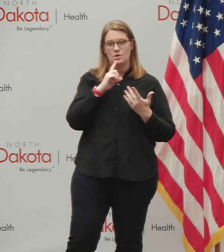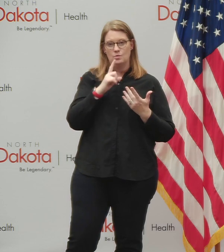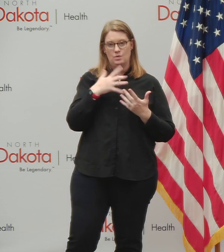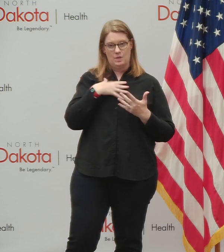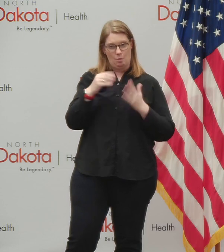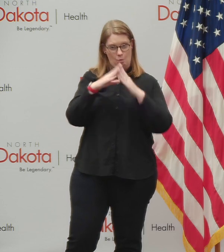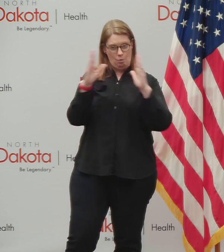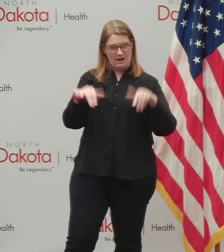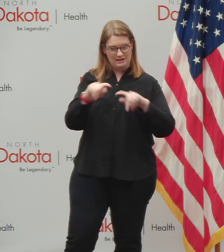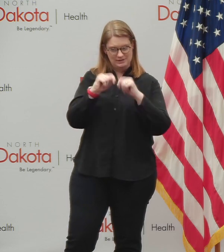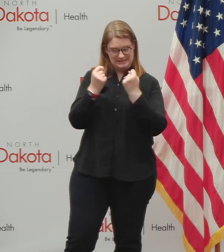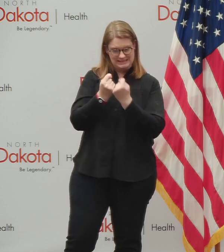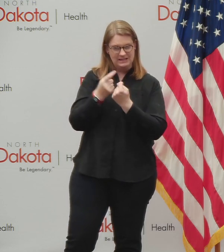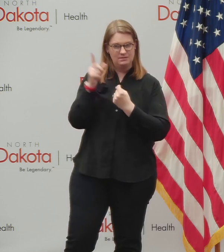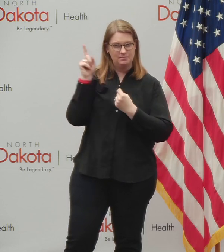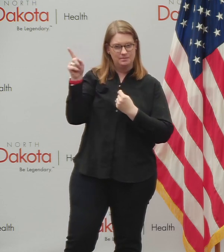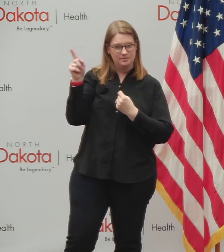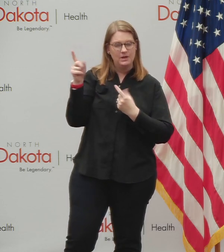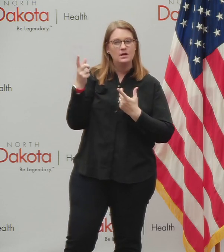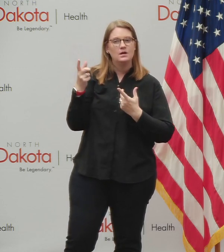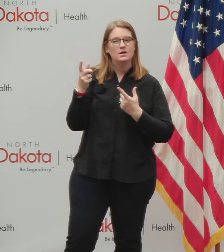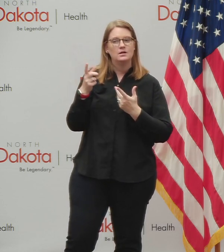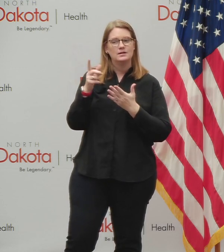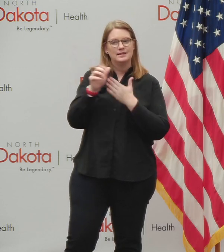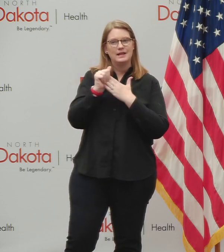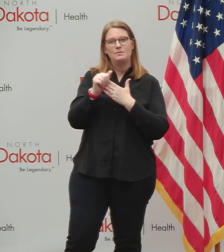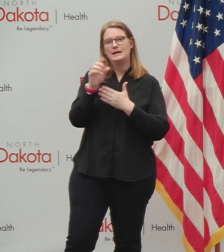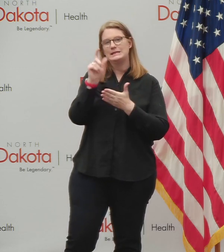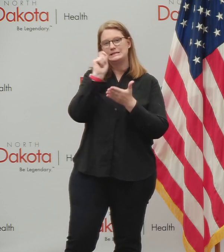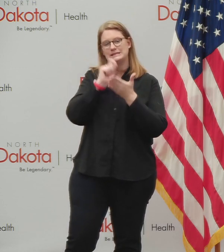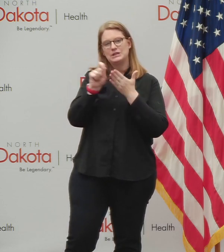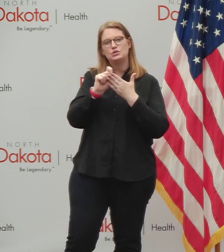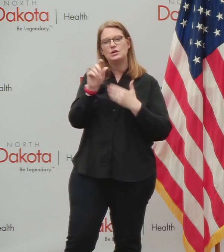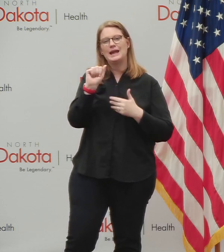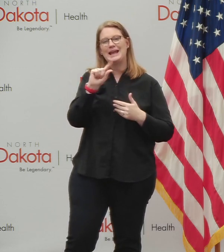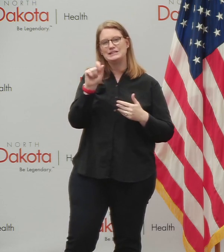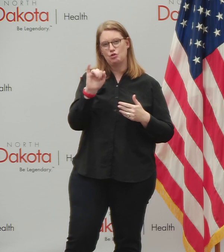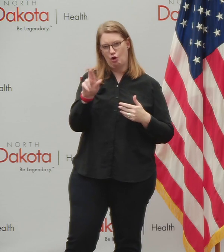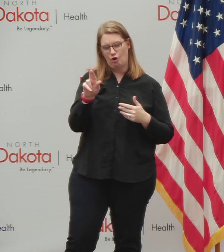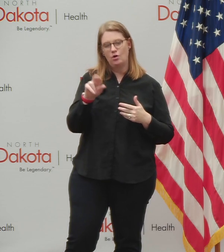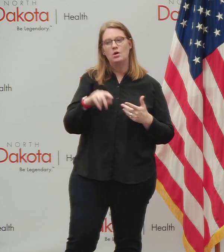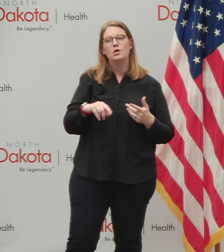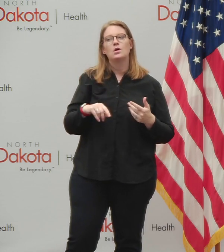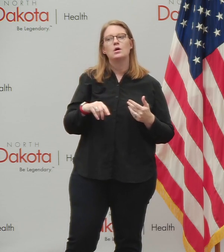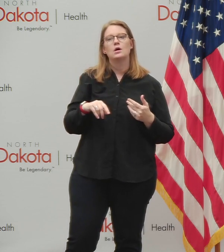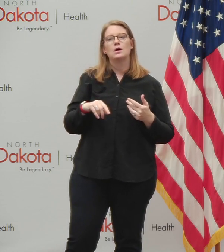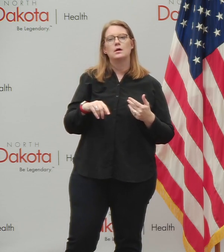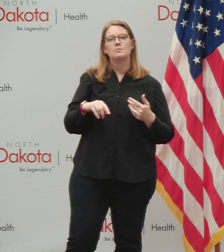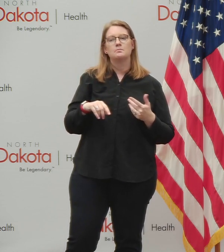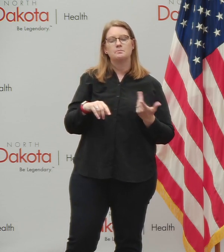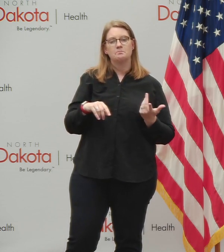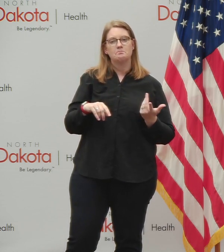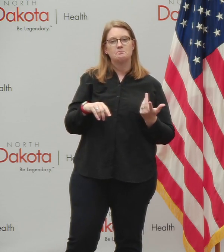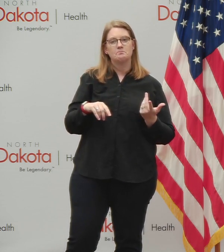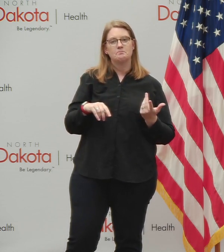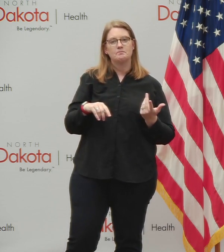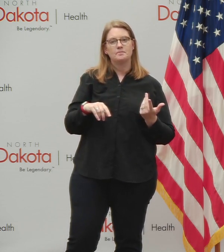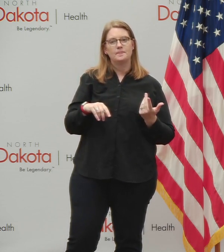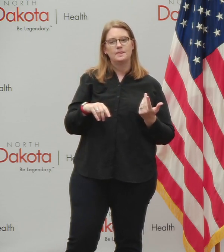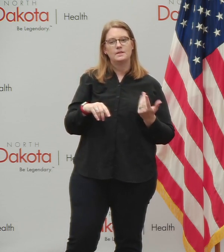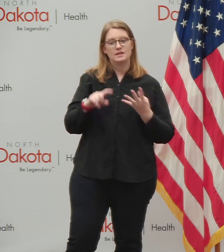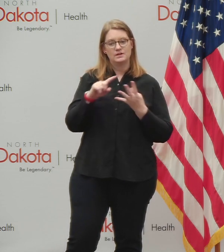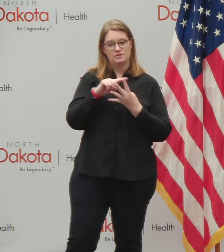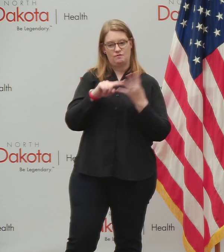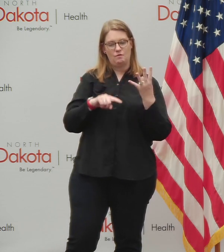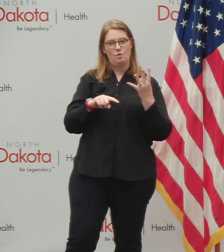with the White House team and led in that conversation being led by Secretary Azar and everyone else, again, there is, uh, four